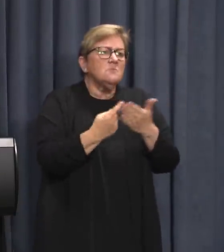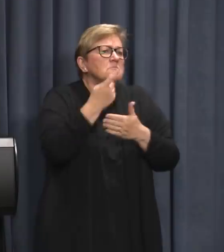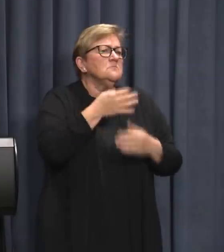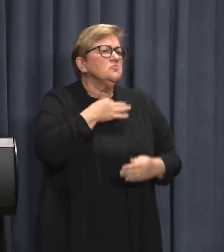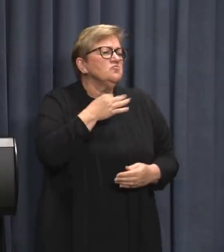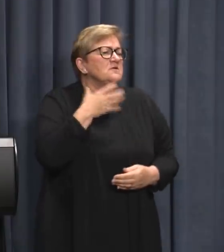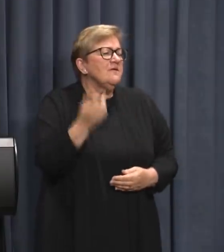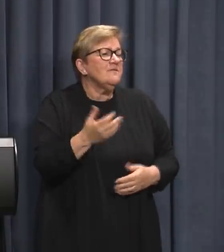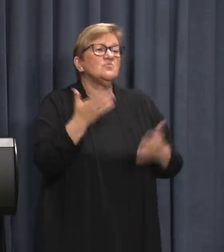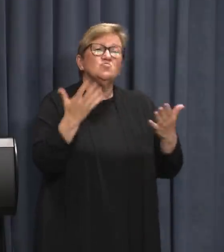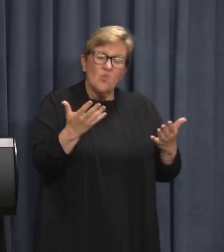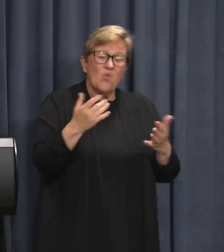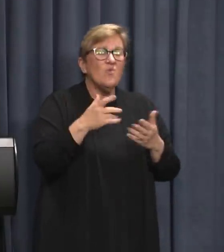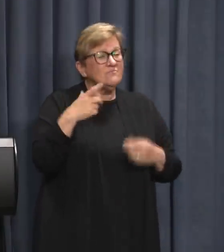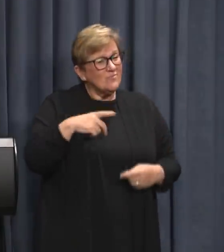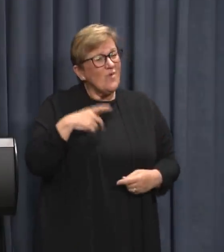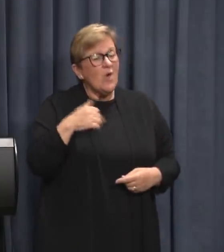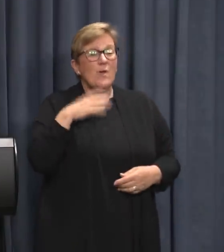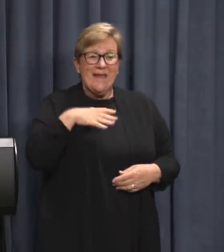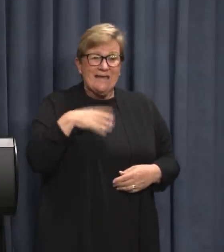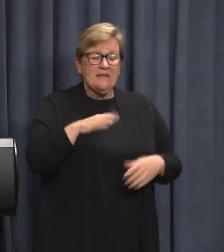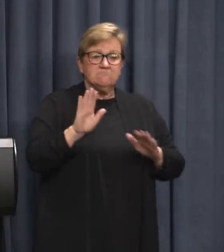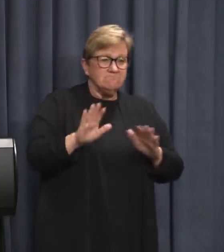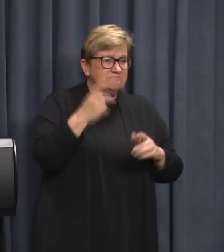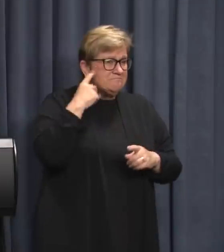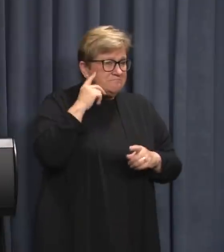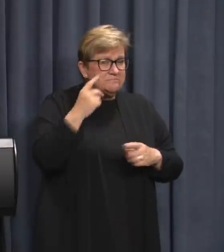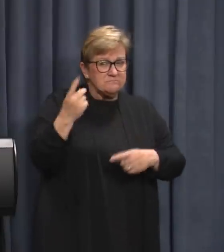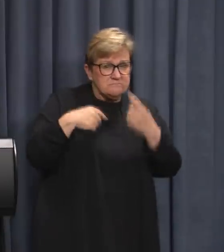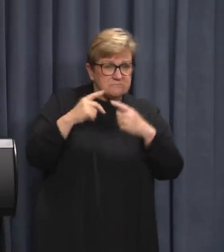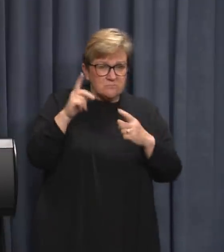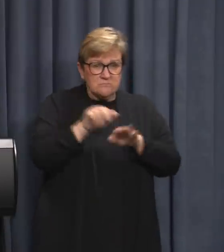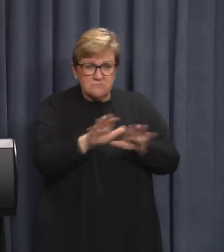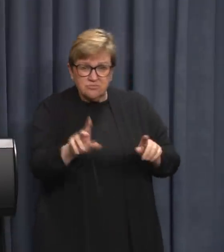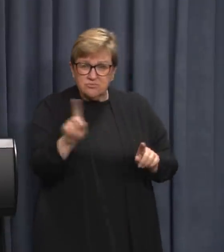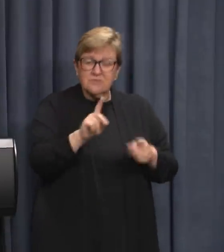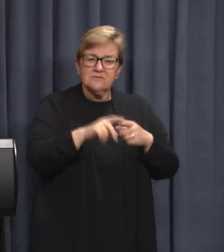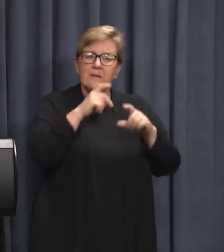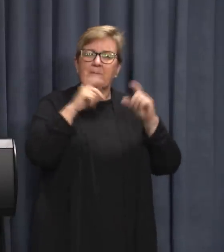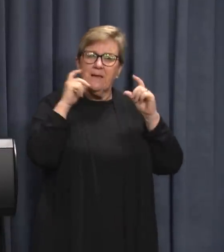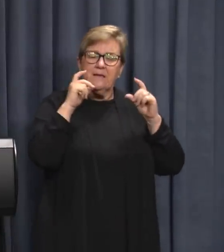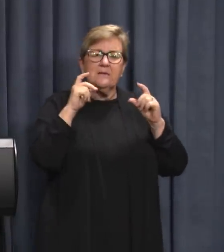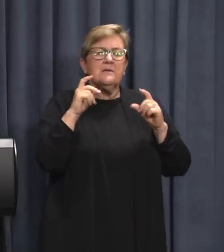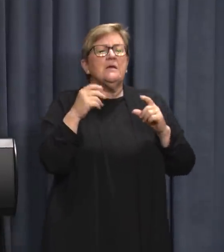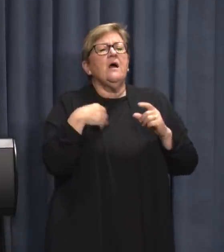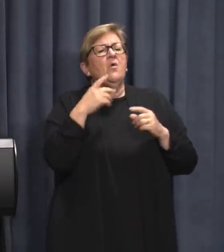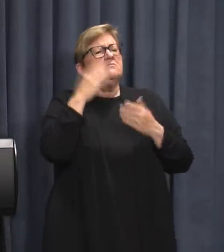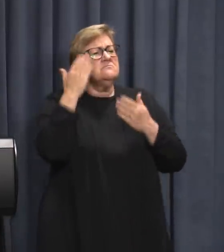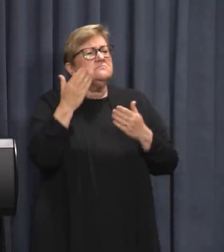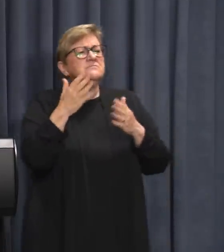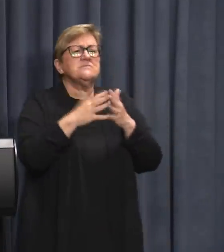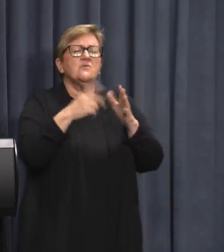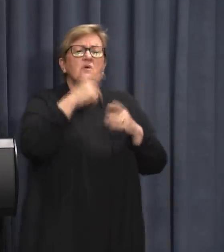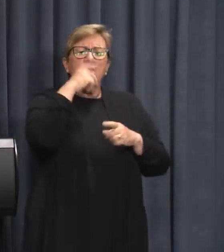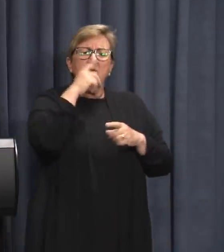and therefore it is necessary at least until we know more about any potential spread. I want to nod to the many Western Australians who have